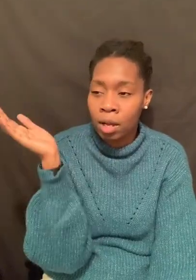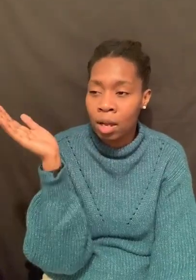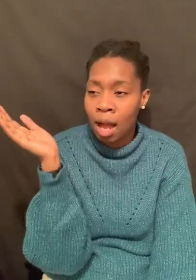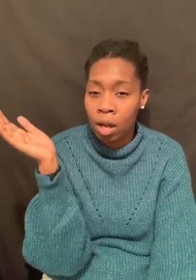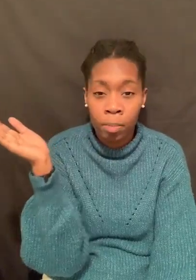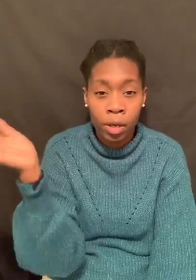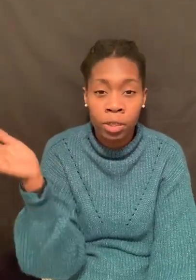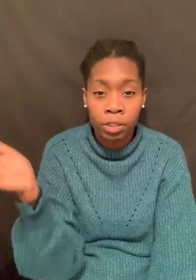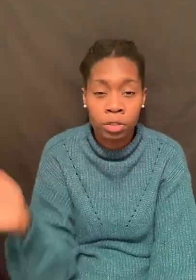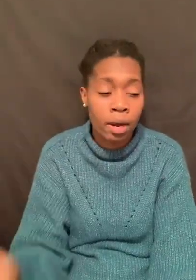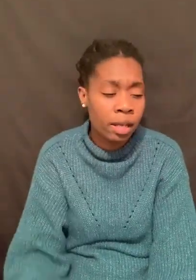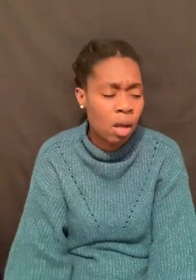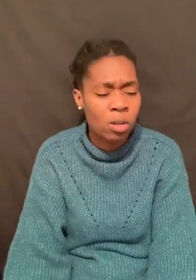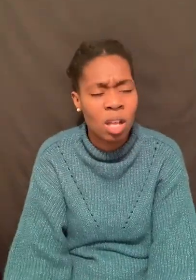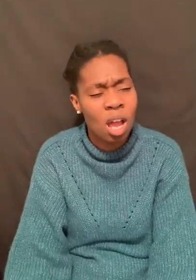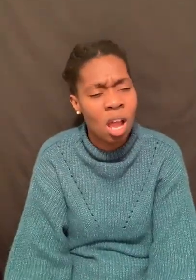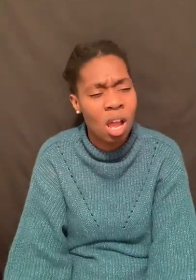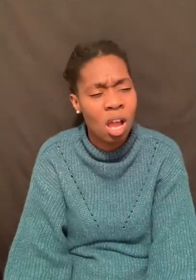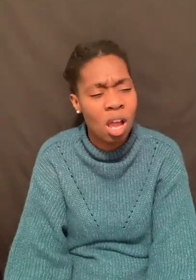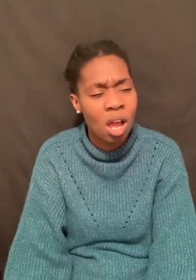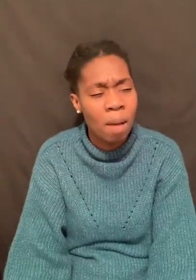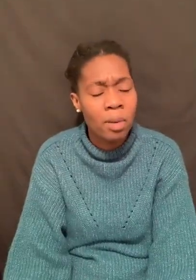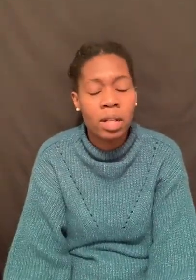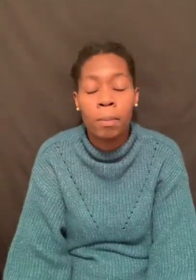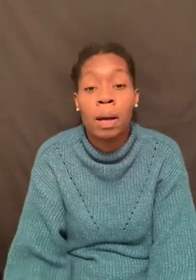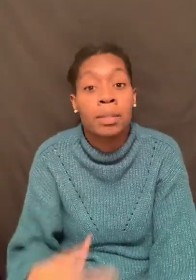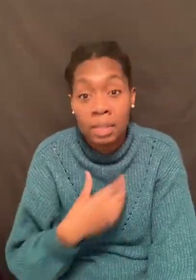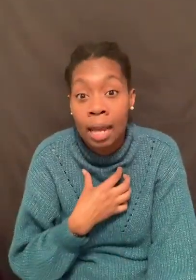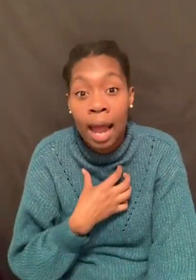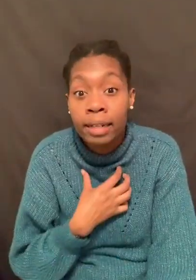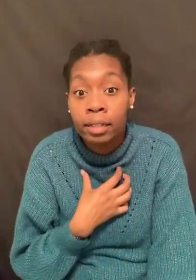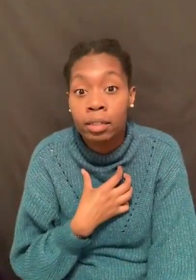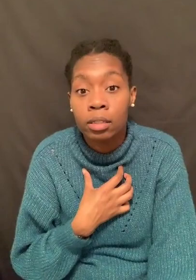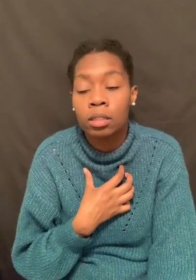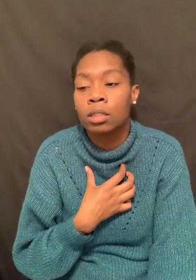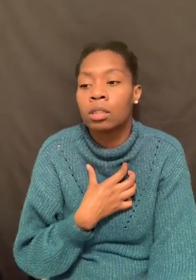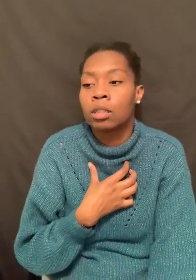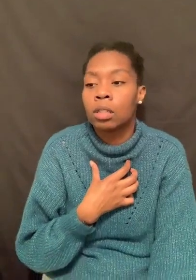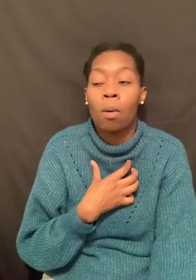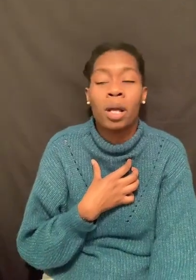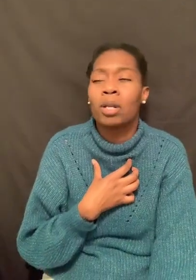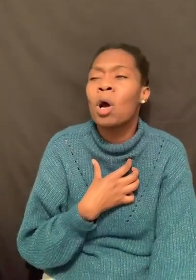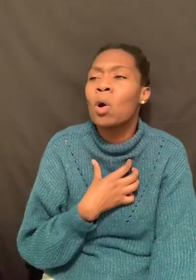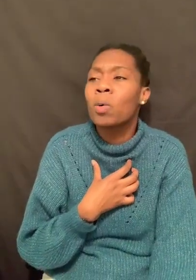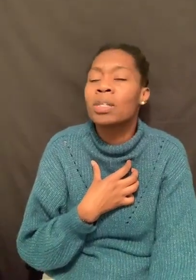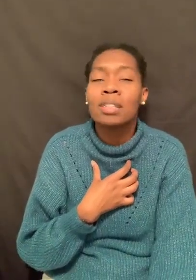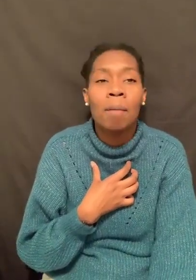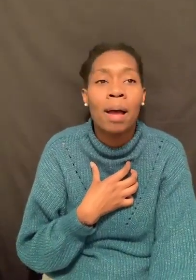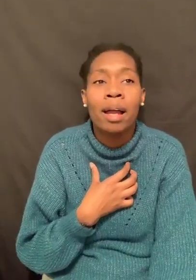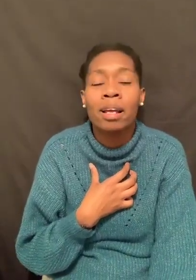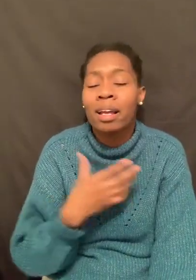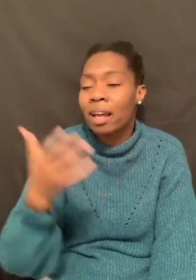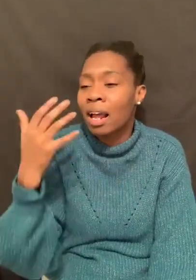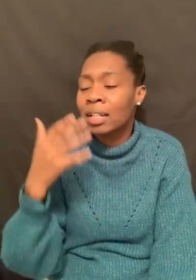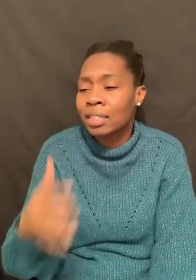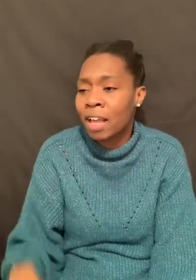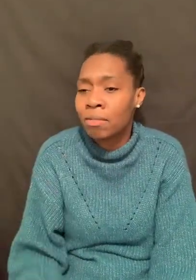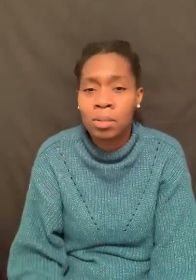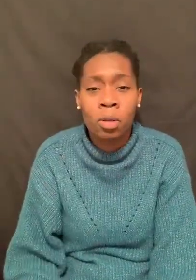pick on God or pick on Jesus Christ. So I was like, but since I liked it, I'm like, no, it's not bad. And I gave him some